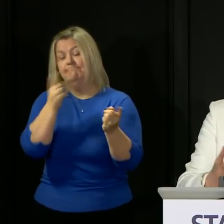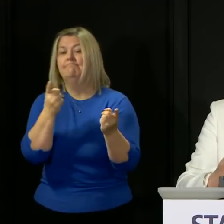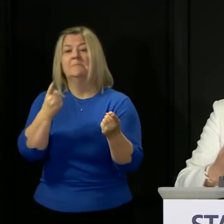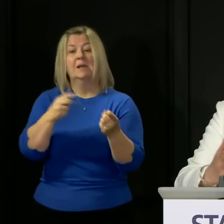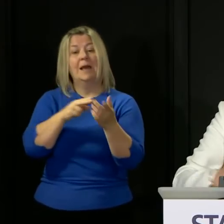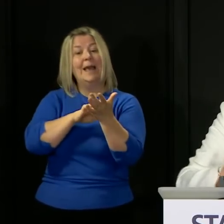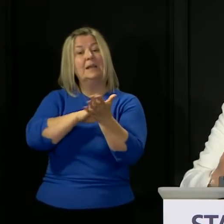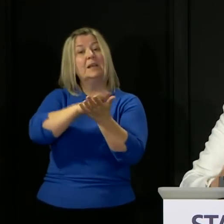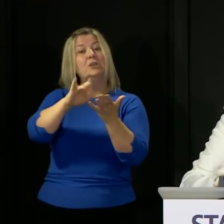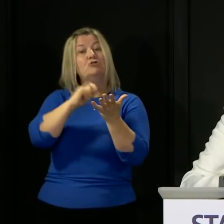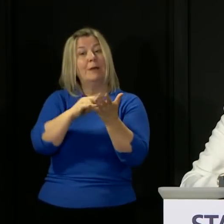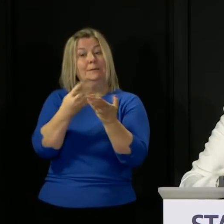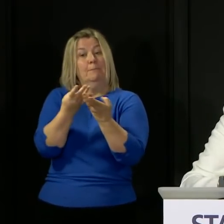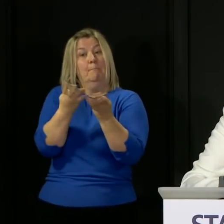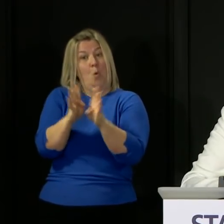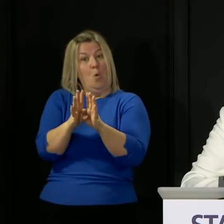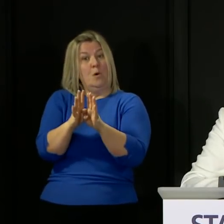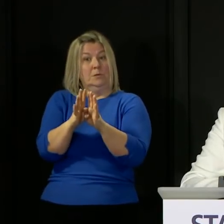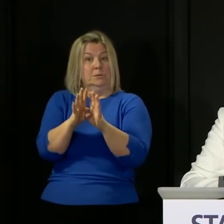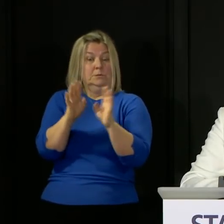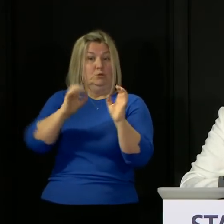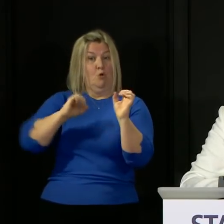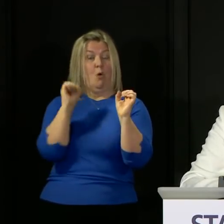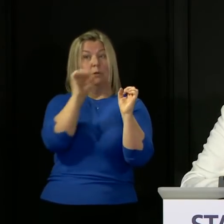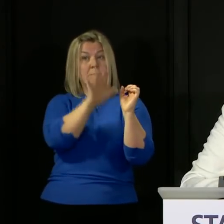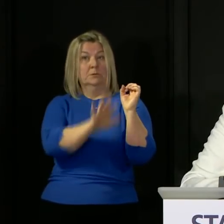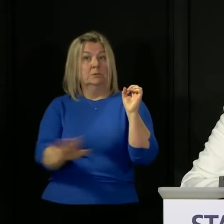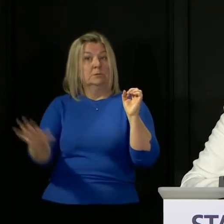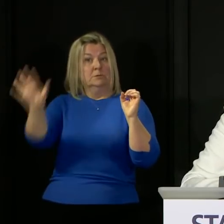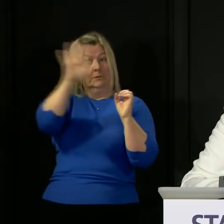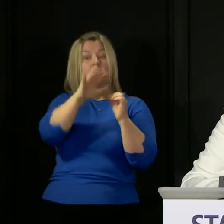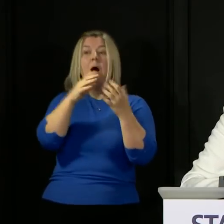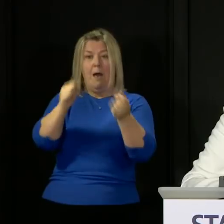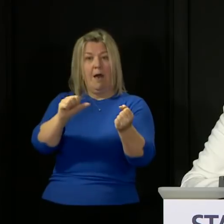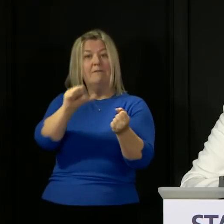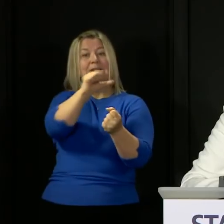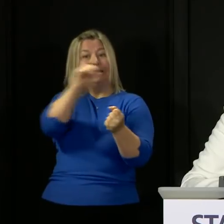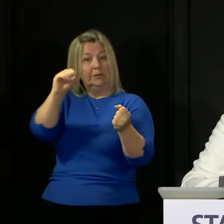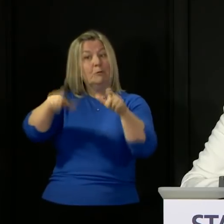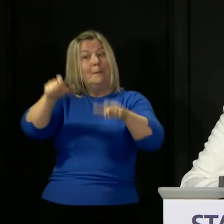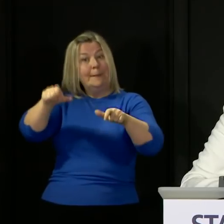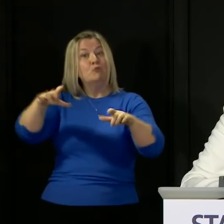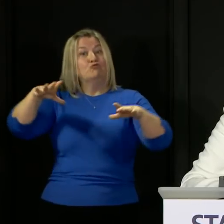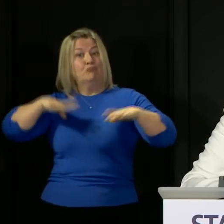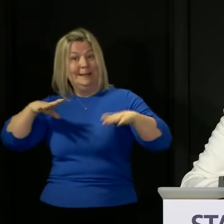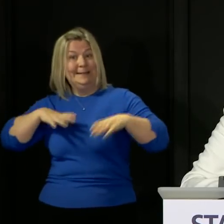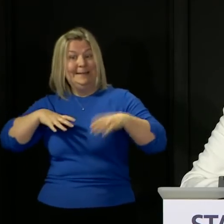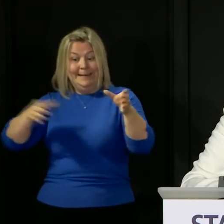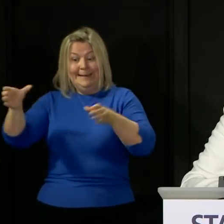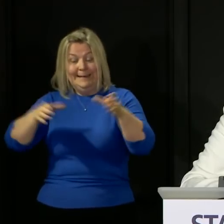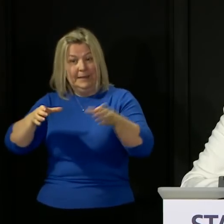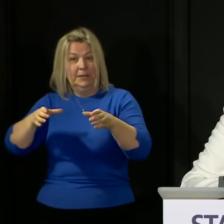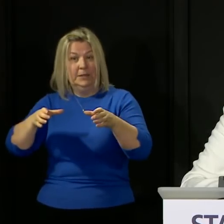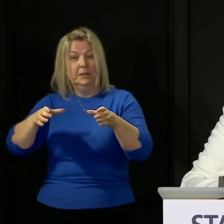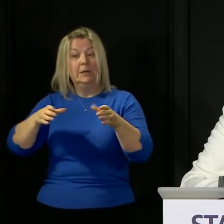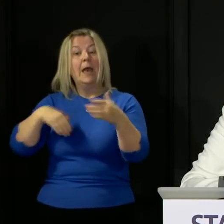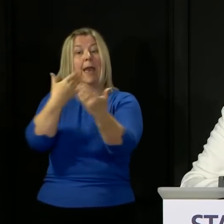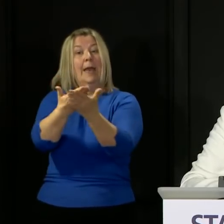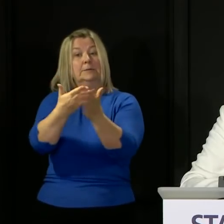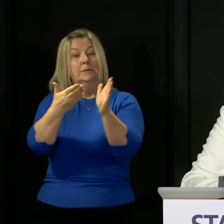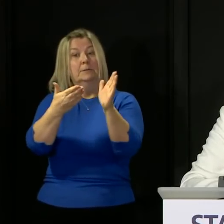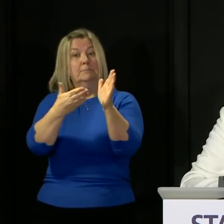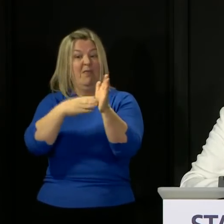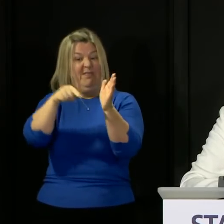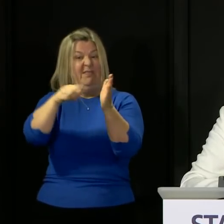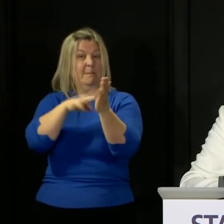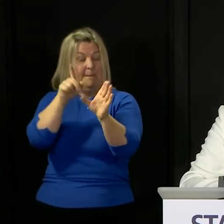have 600 contact tracers ready to go. We intend that that workforce will be at 2,000 by the end of this month. But